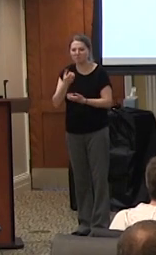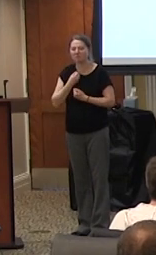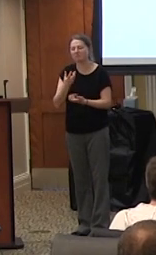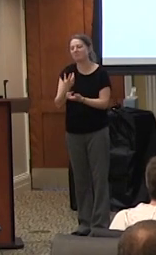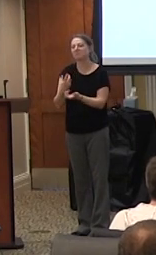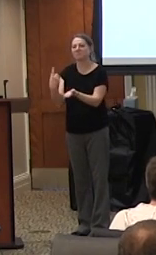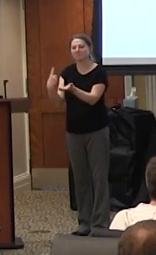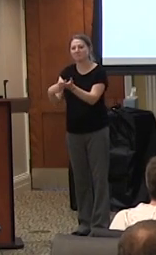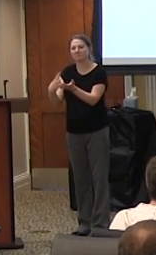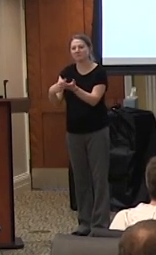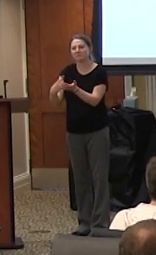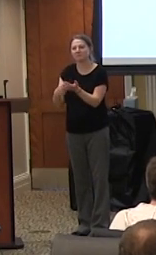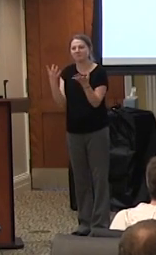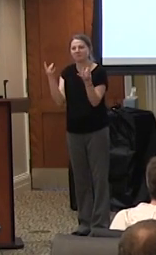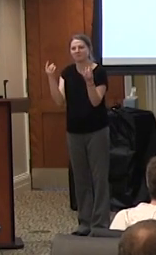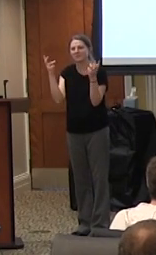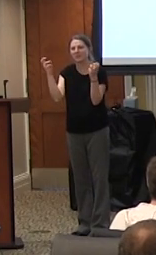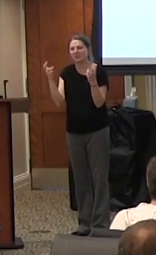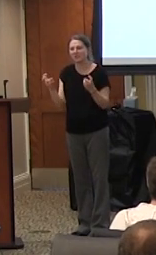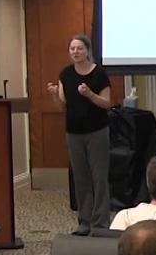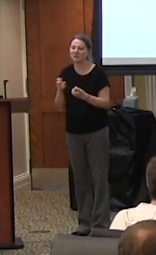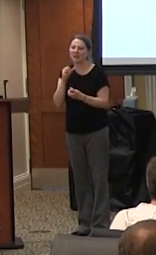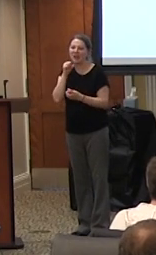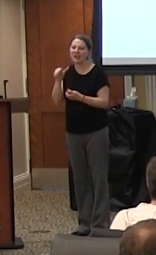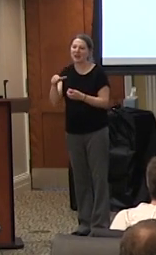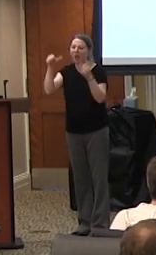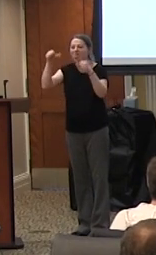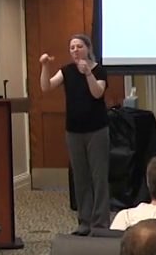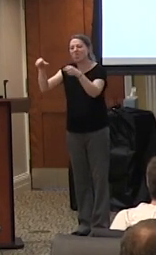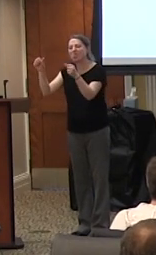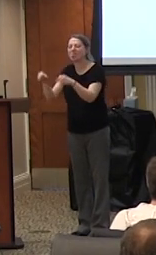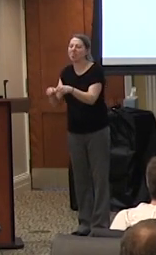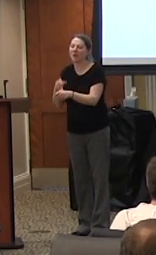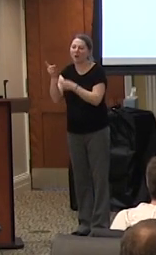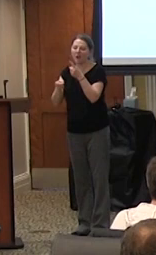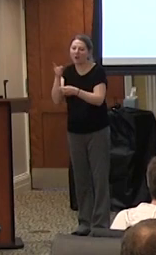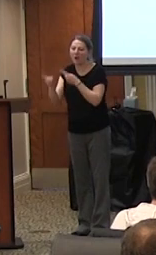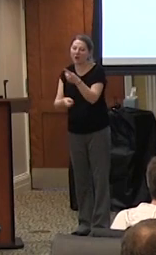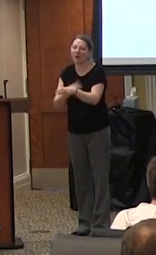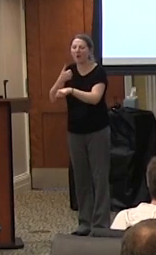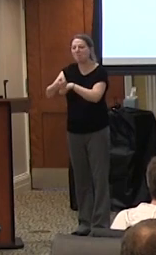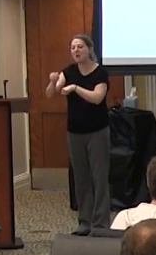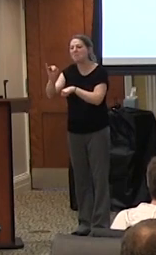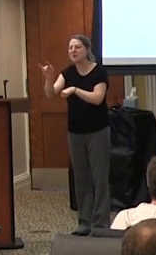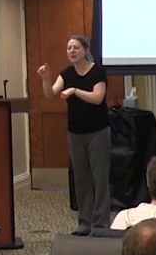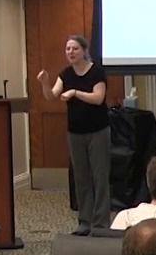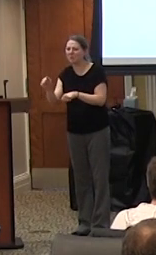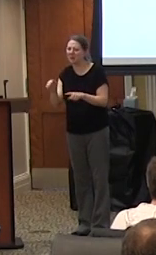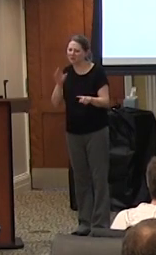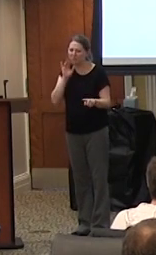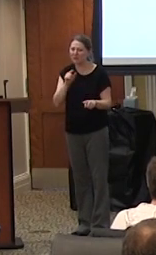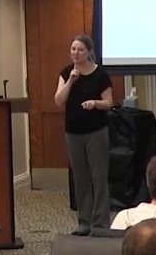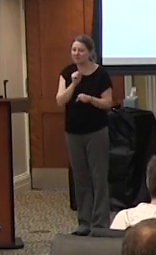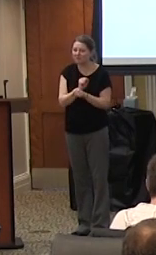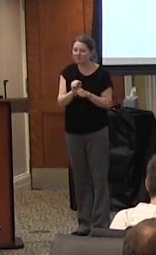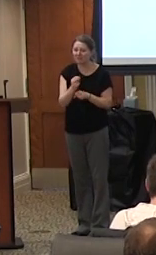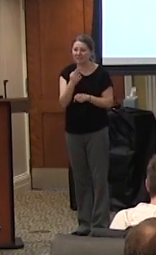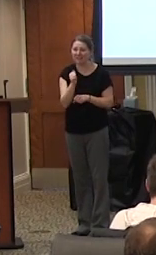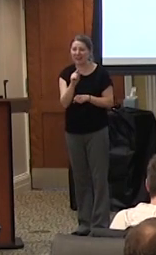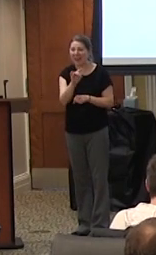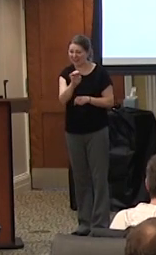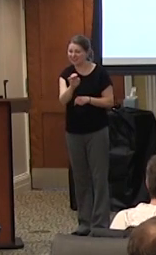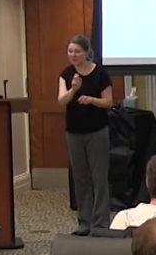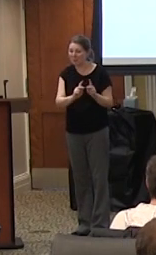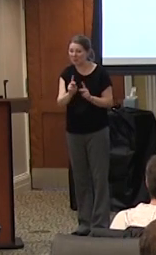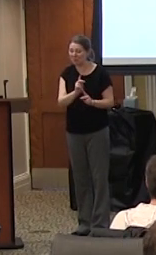instead of talking about publicized hate and no i don't blame the media for this this is real hate people do harbor it if we really